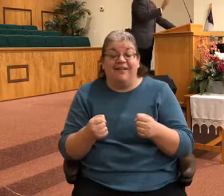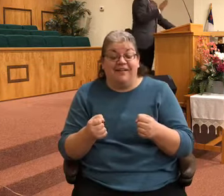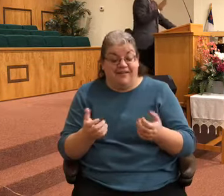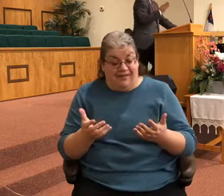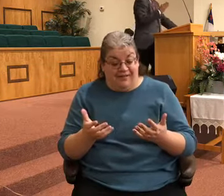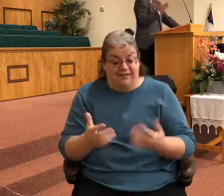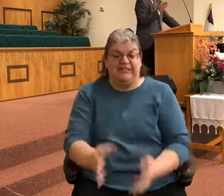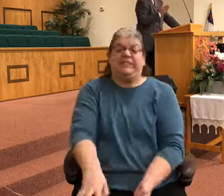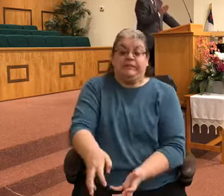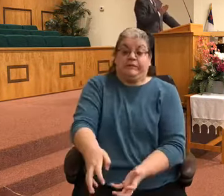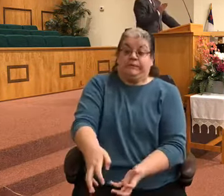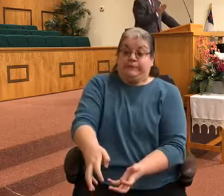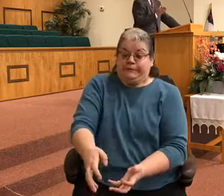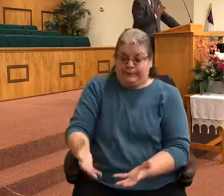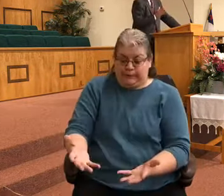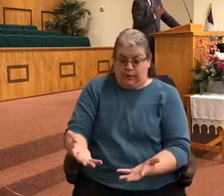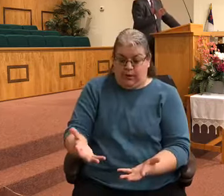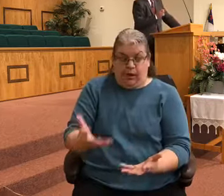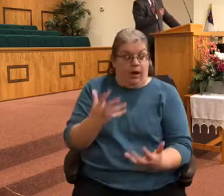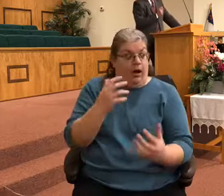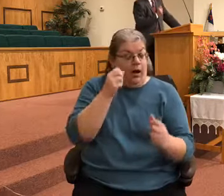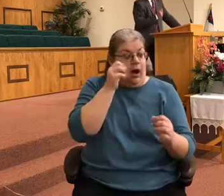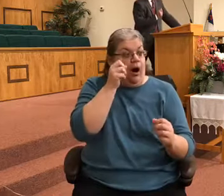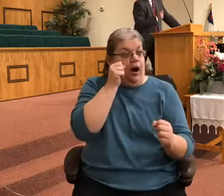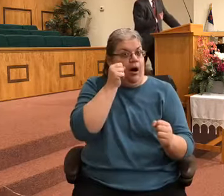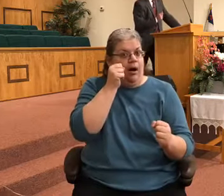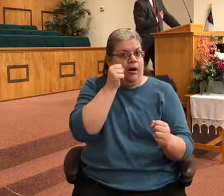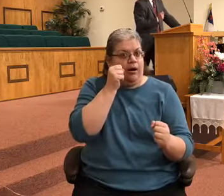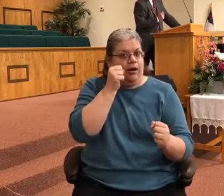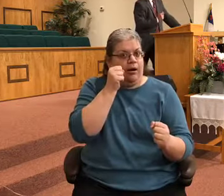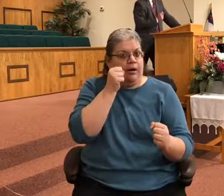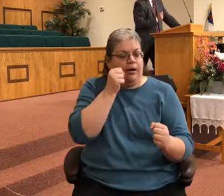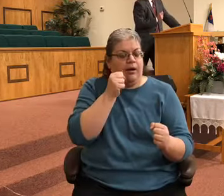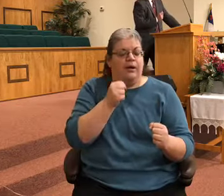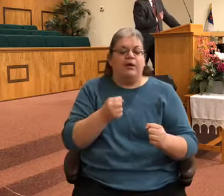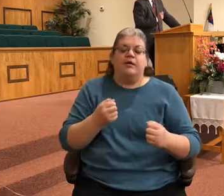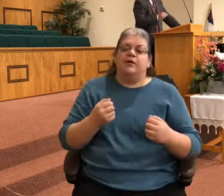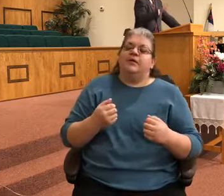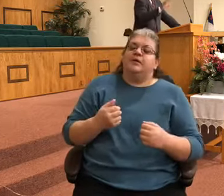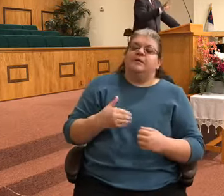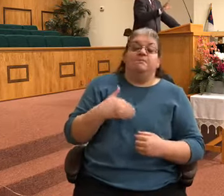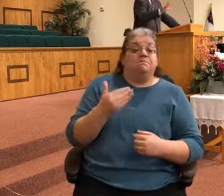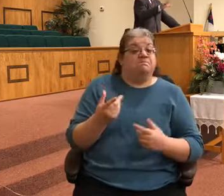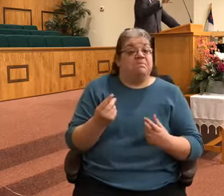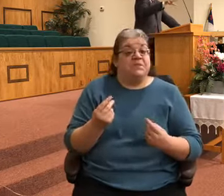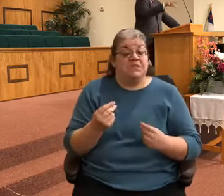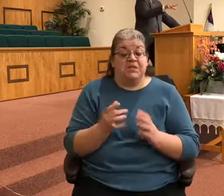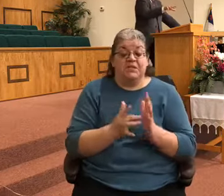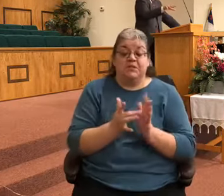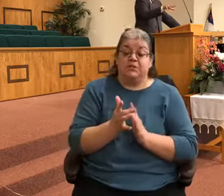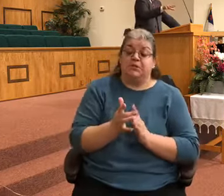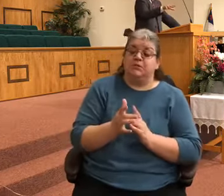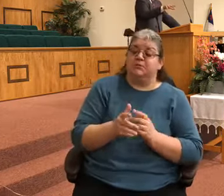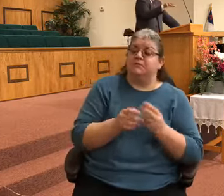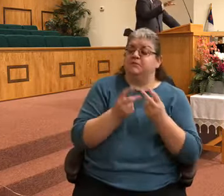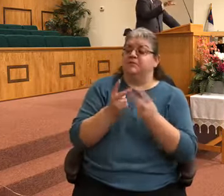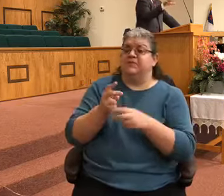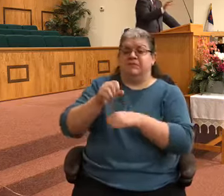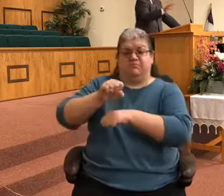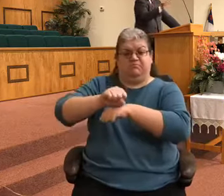watch this arrow as it moves into the synagogue on a particular Sabbath day. There's a man in the synagogue who is demon